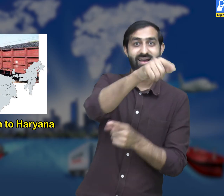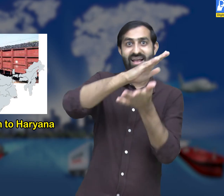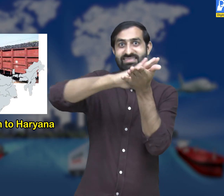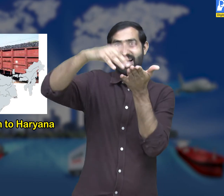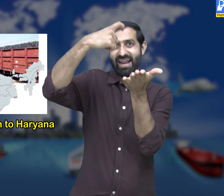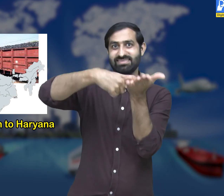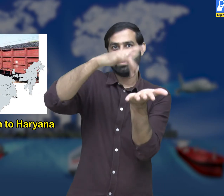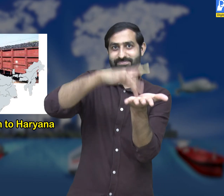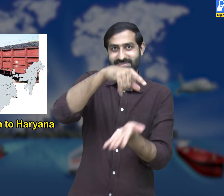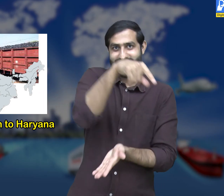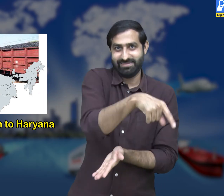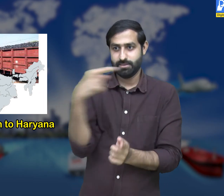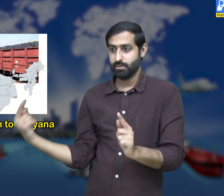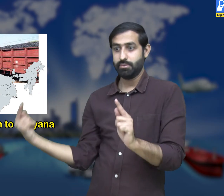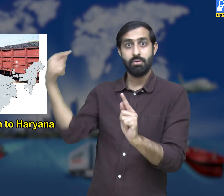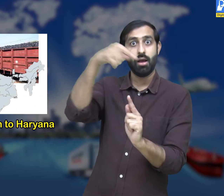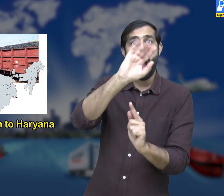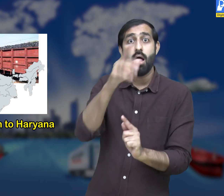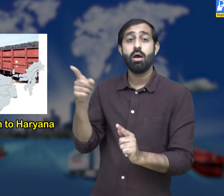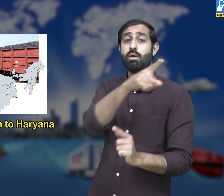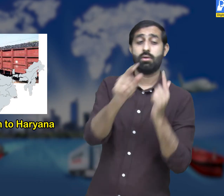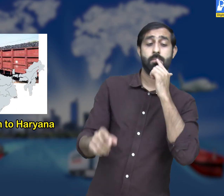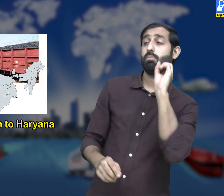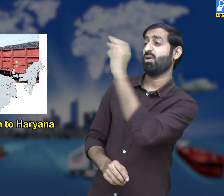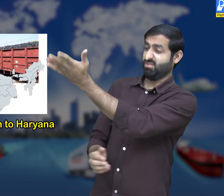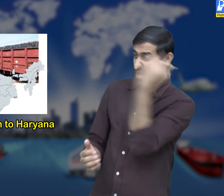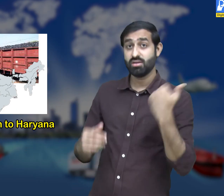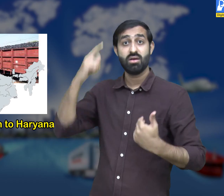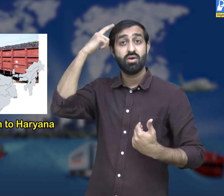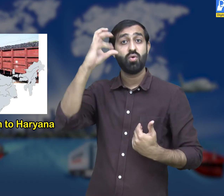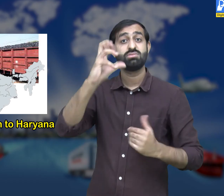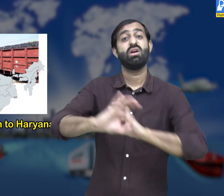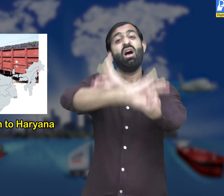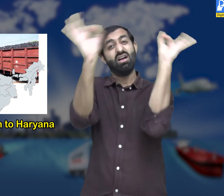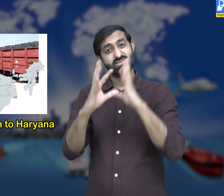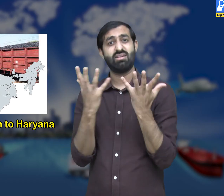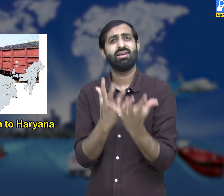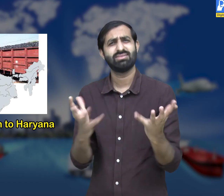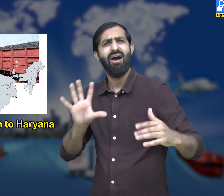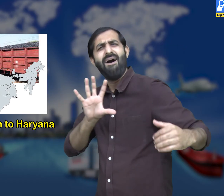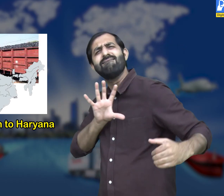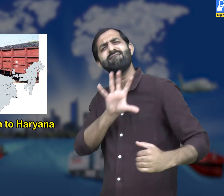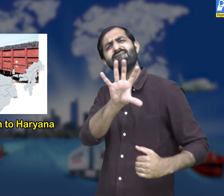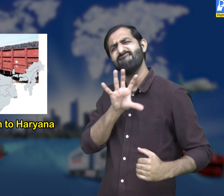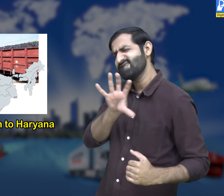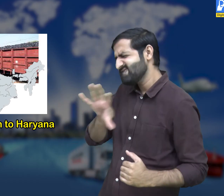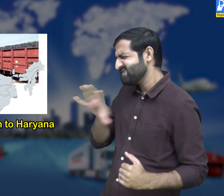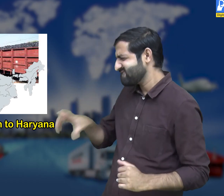from Madhya Pradesh, then they use trains